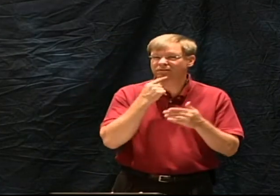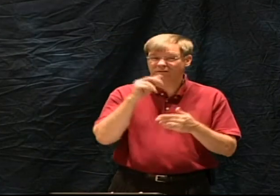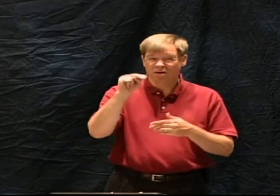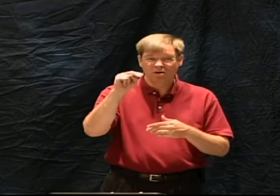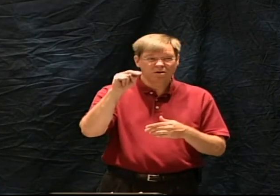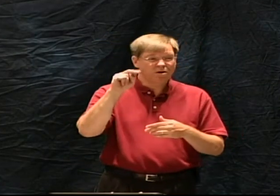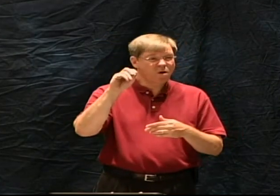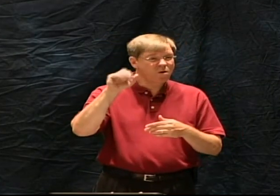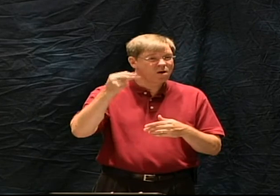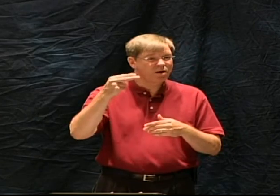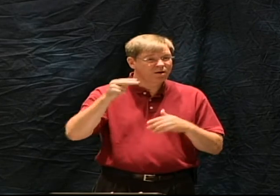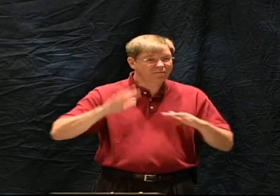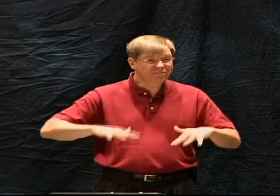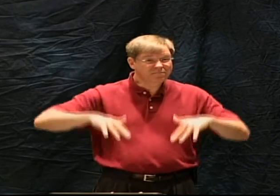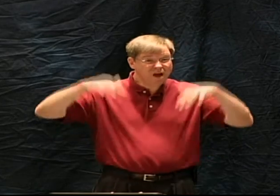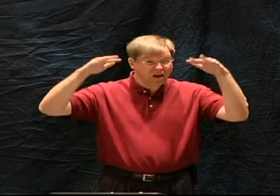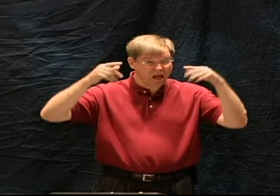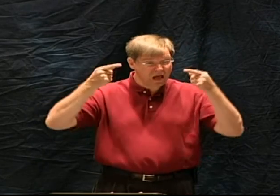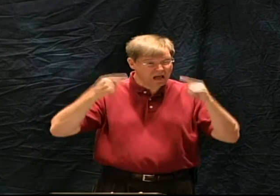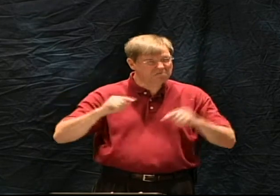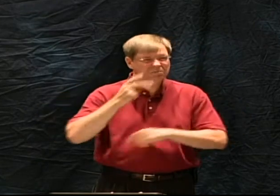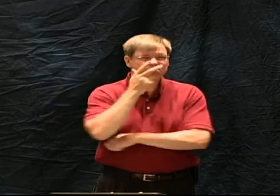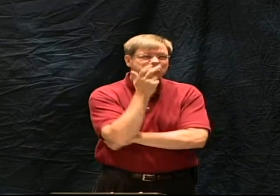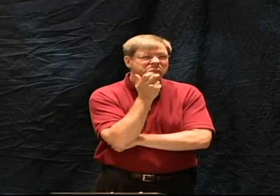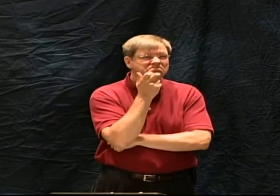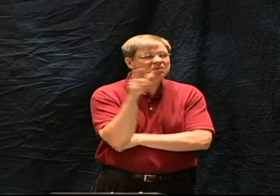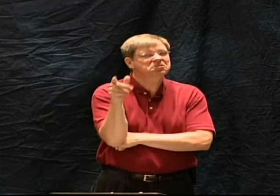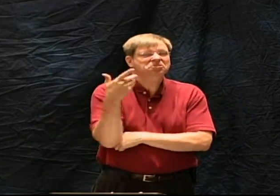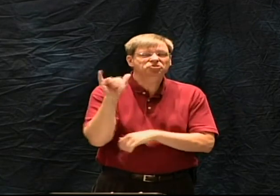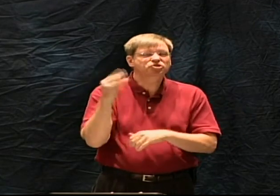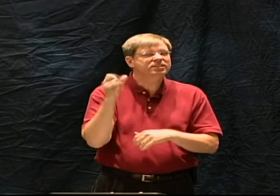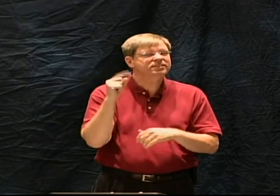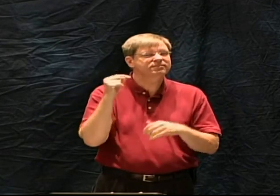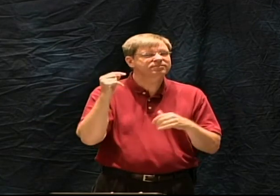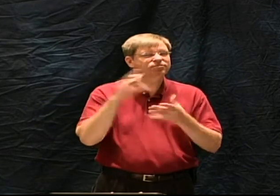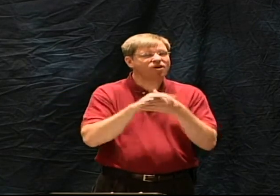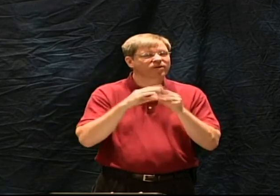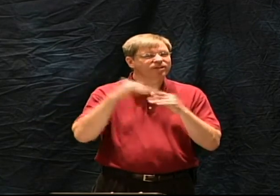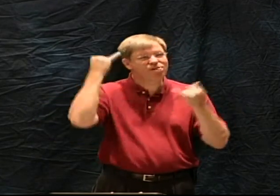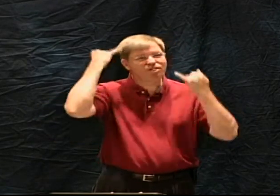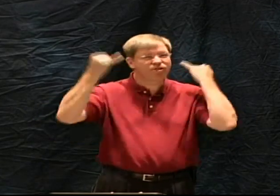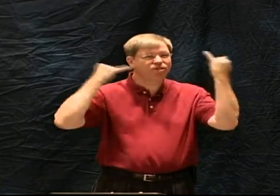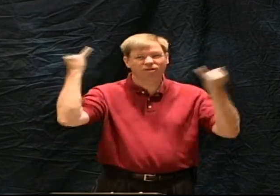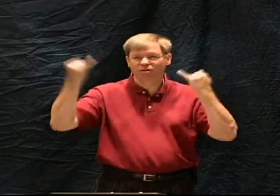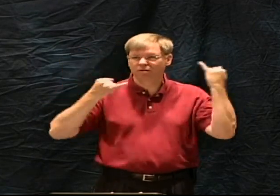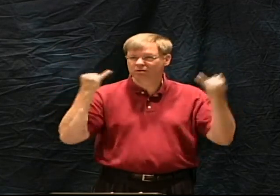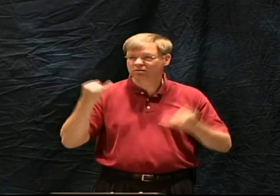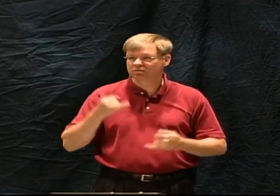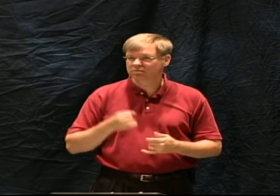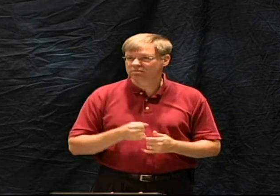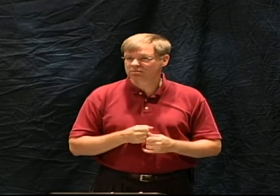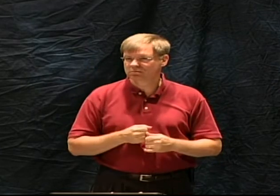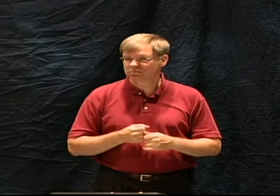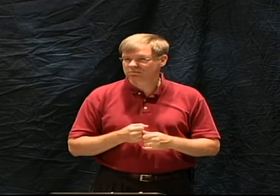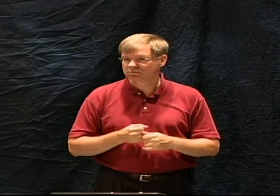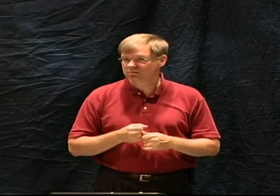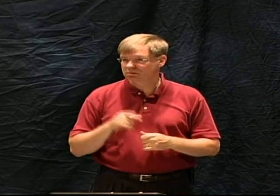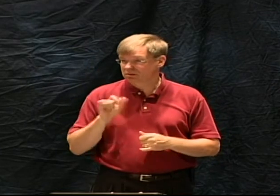and there are others who don't believe in the great flood that took place during the time of Noah and they believe it is a